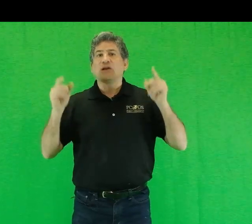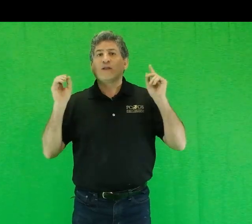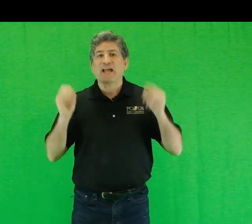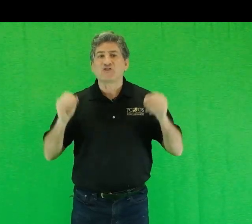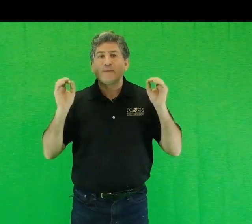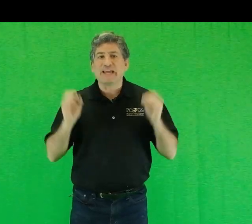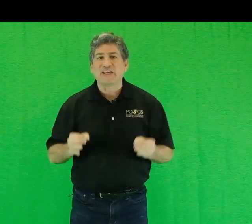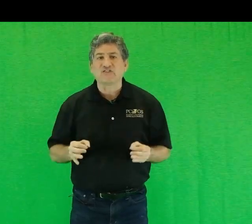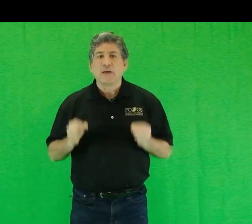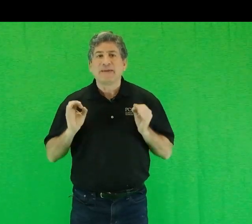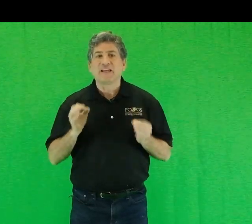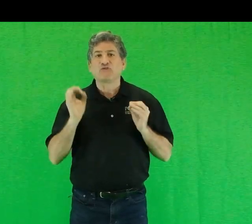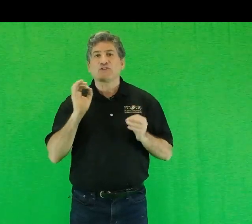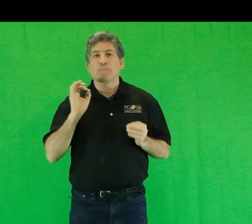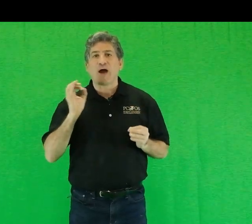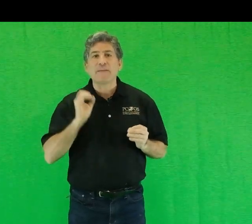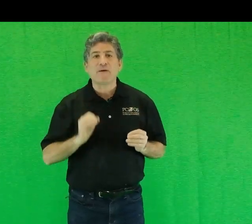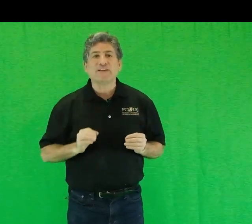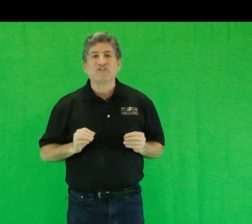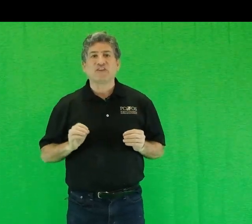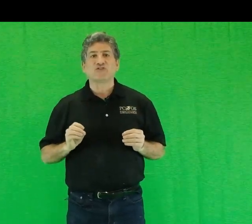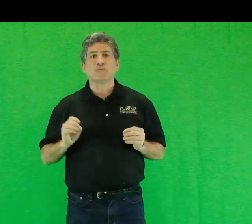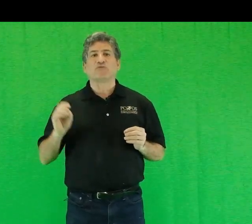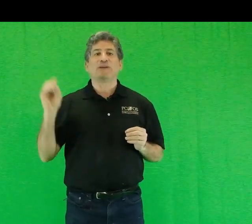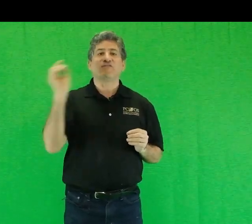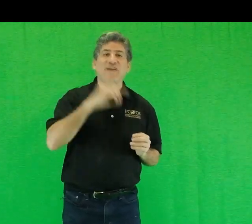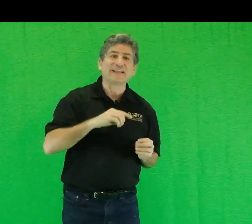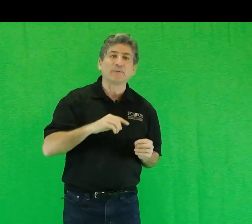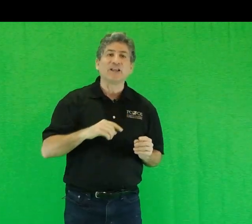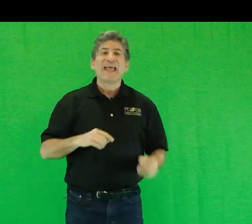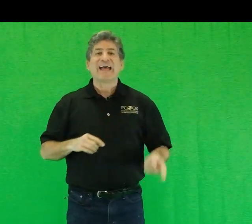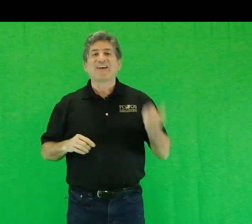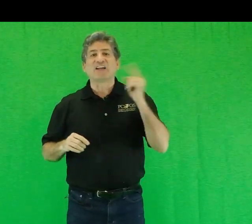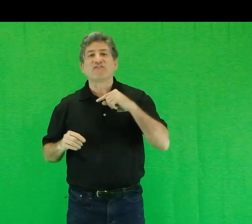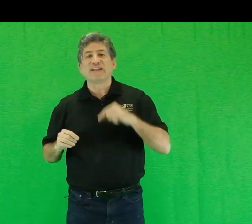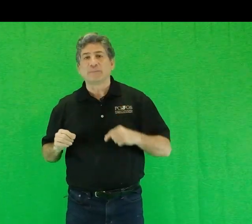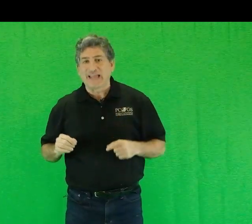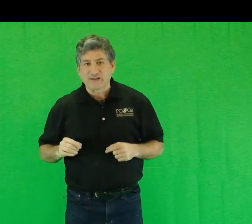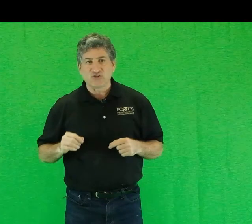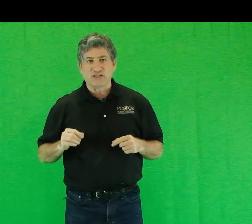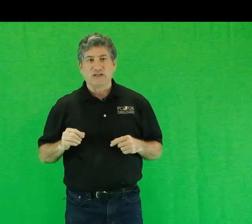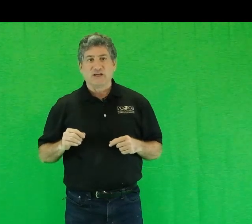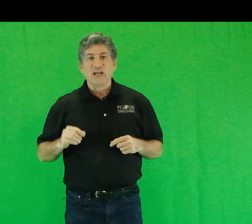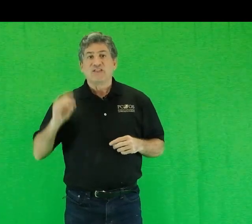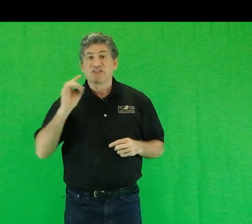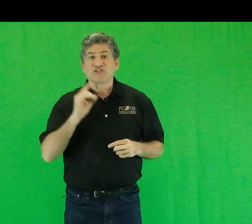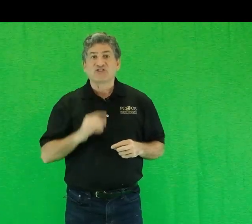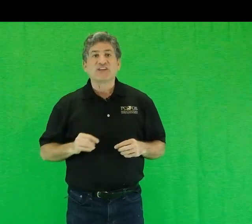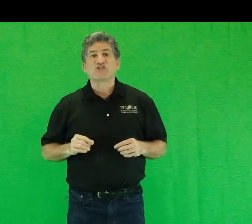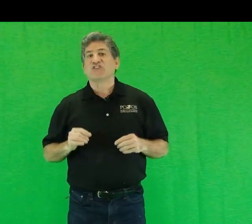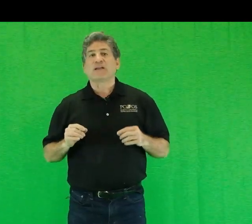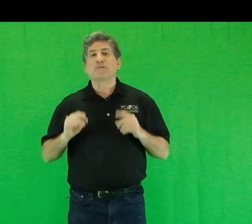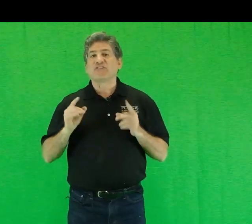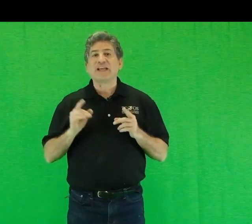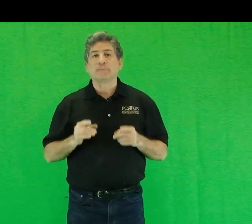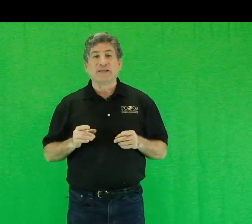what entropy is begins with the primary distinction between available and unavailable energy. This distinction is unmistakably